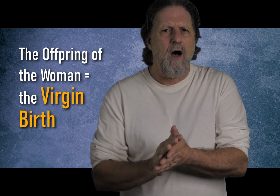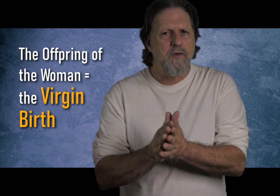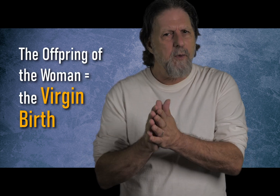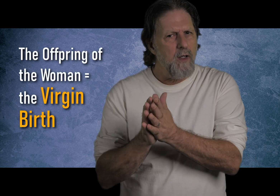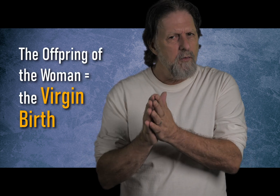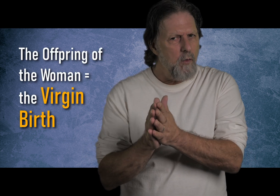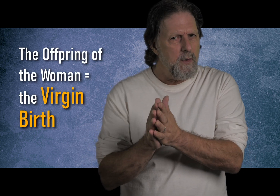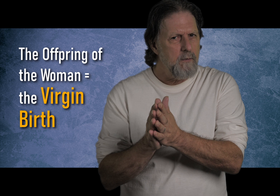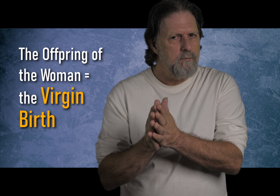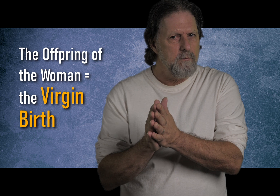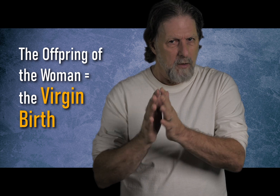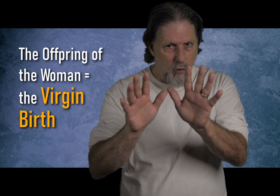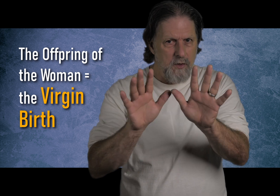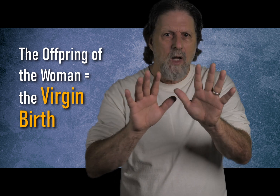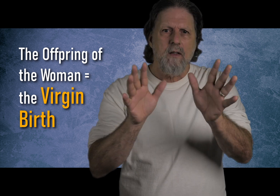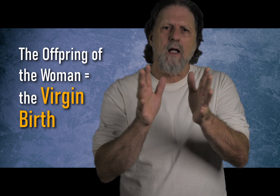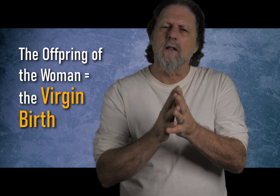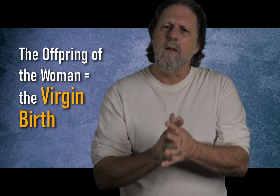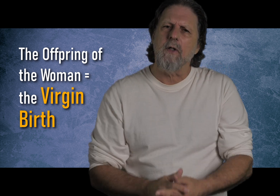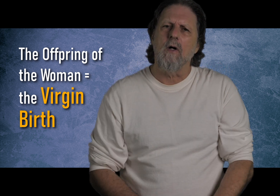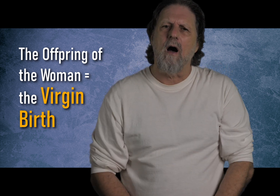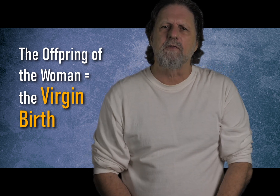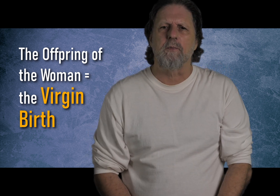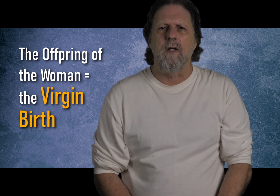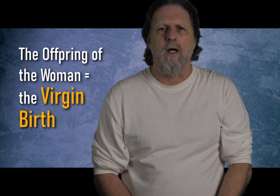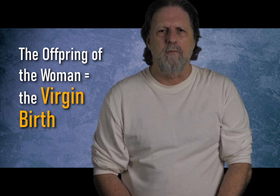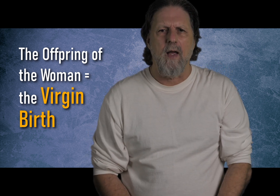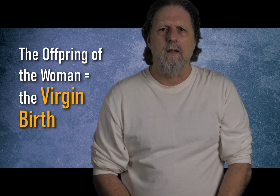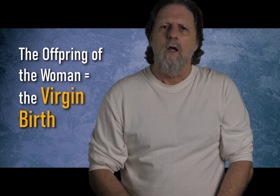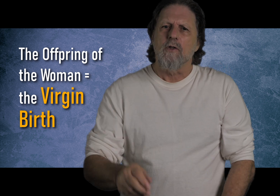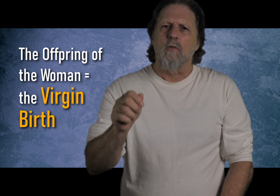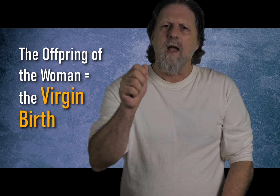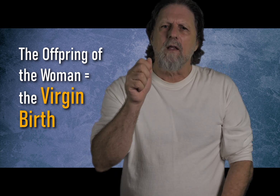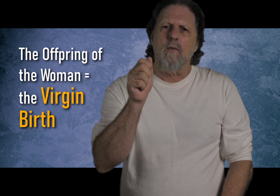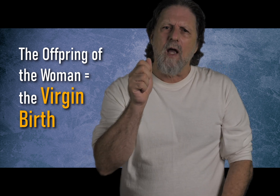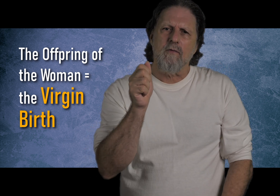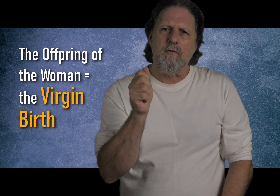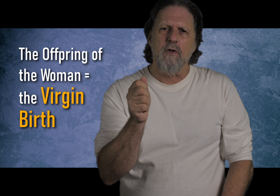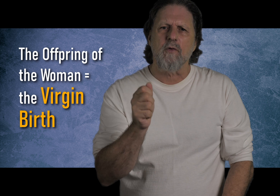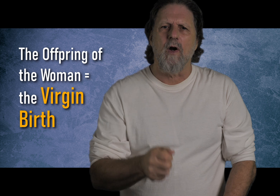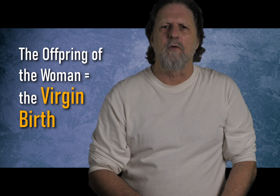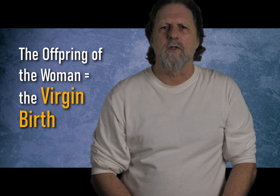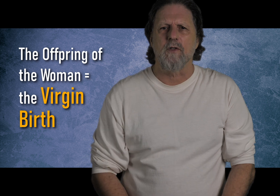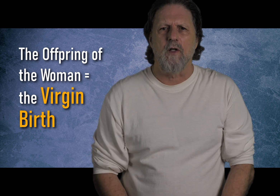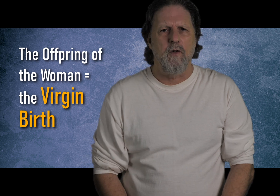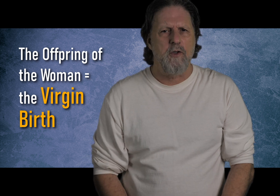offspring of the woman—and notice, not the typical offspring of man. So right there we have the first reference to the virgin